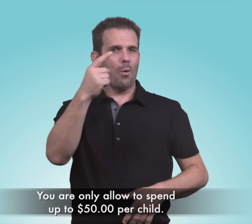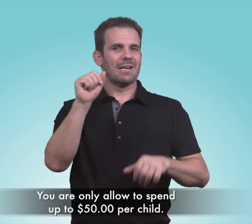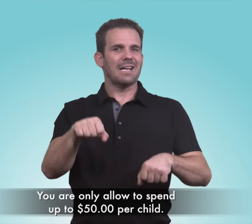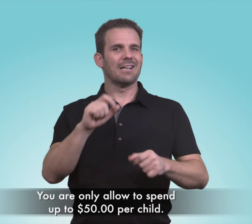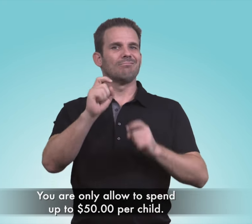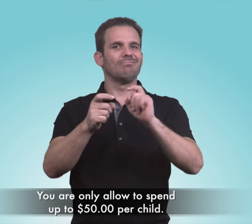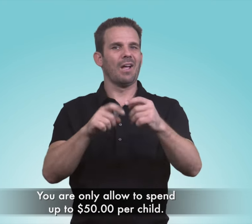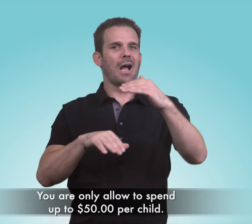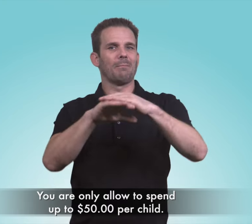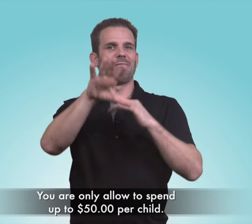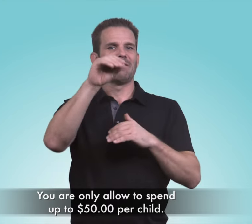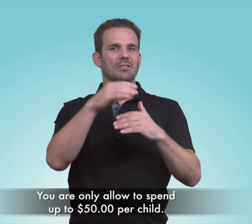to $50 per child.